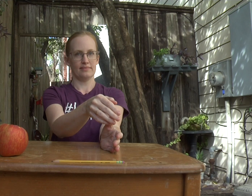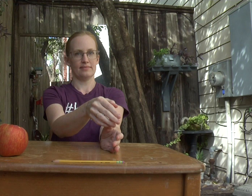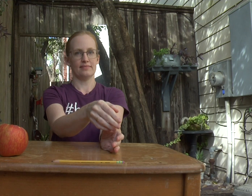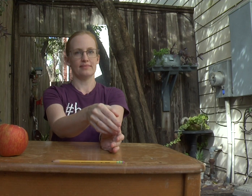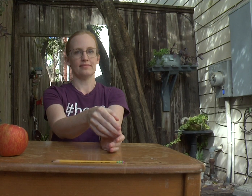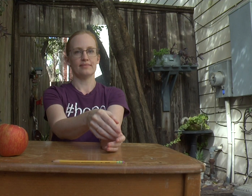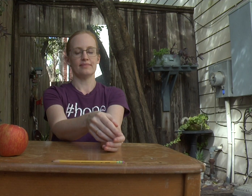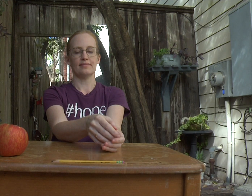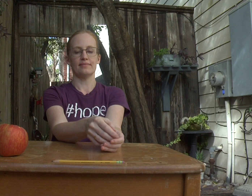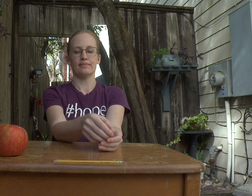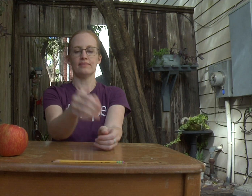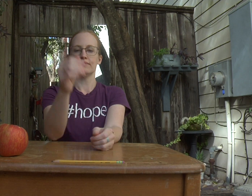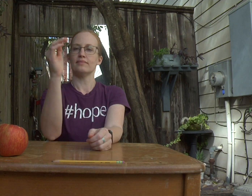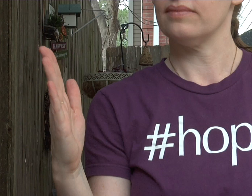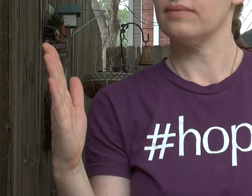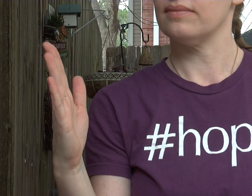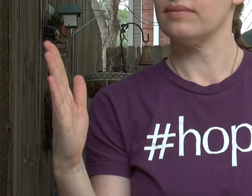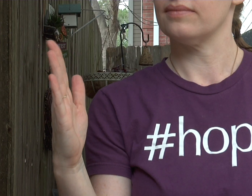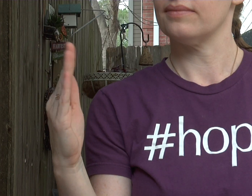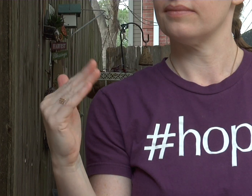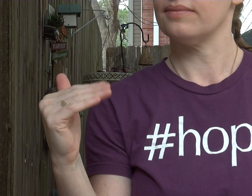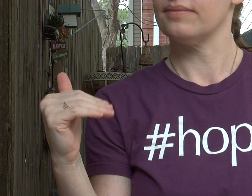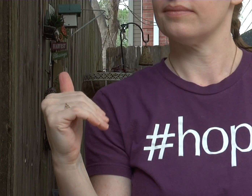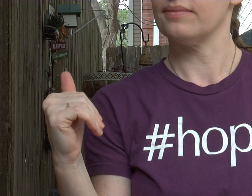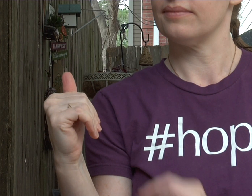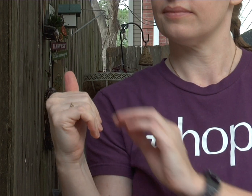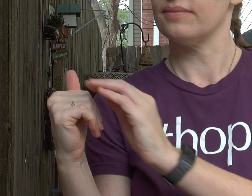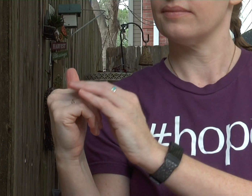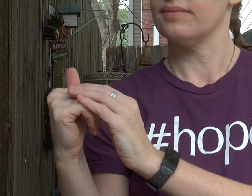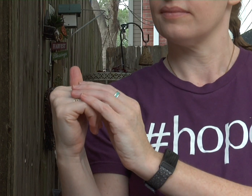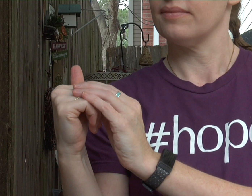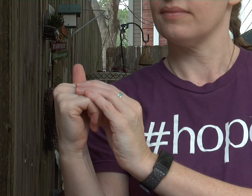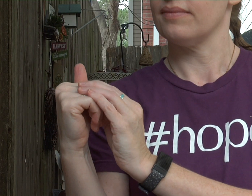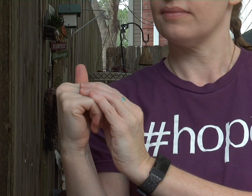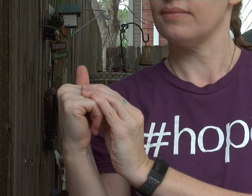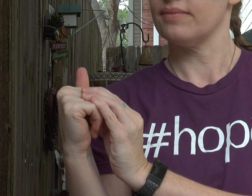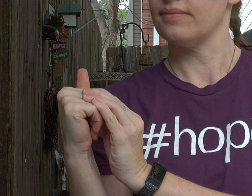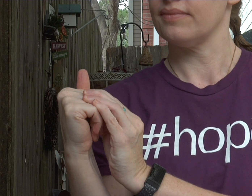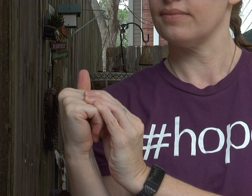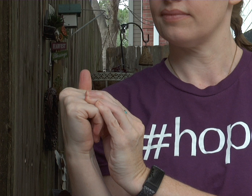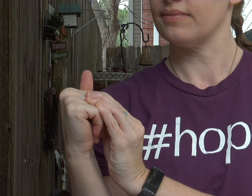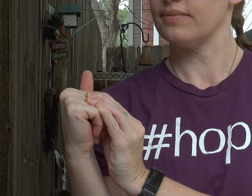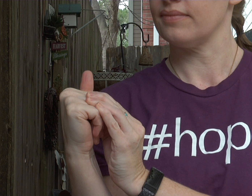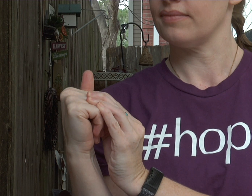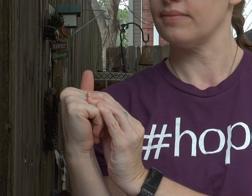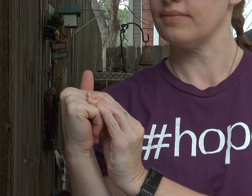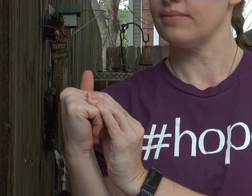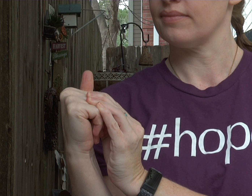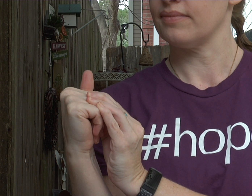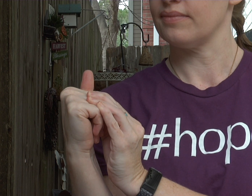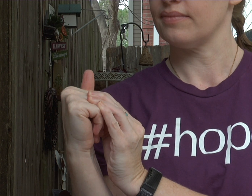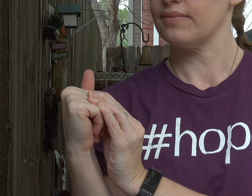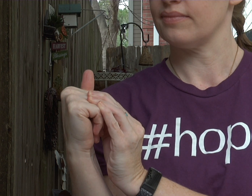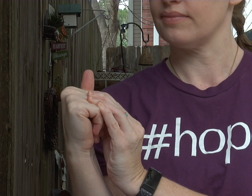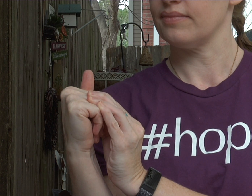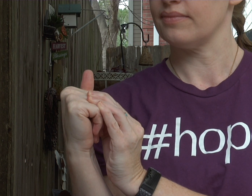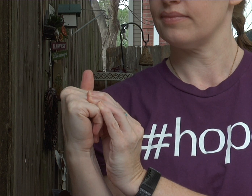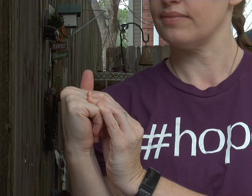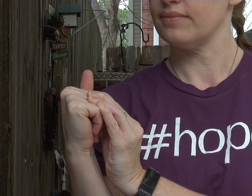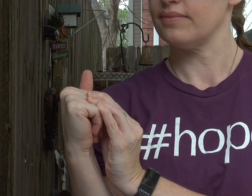Okay, here we're going to stretch each section of our fingers. We're going to start with the lowest section, folding the fingers into the palm and using your other hand to